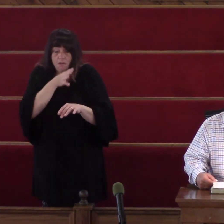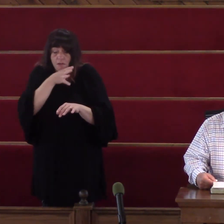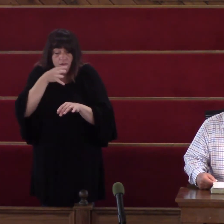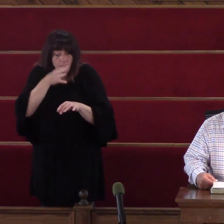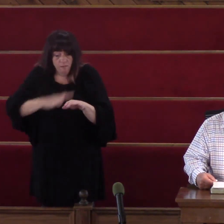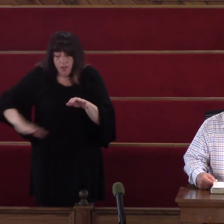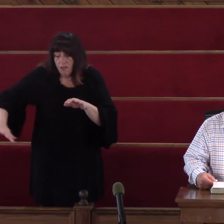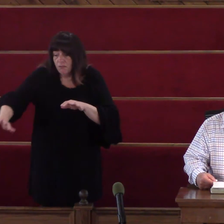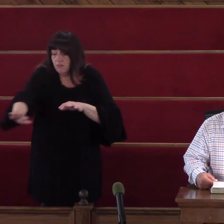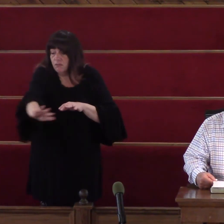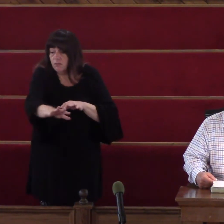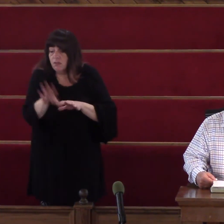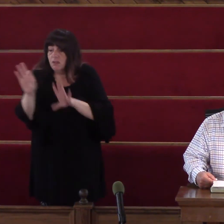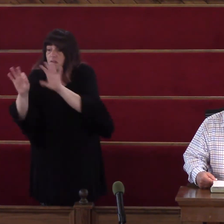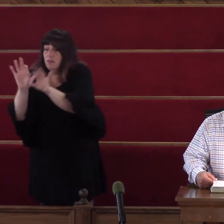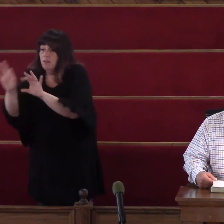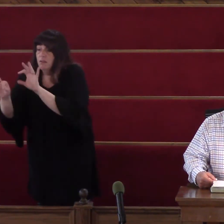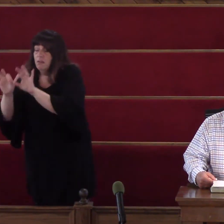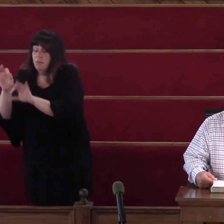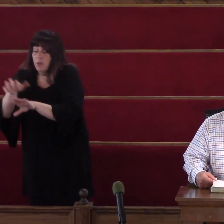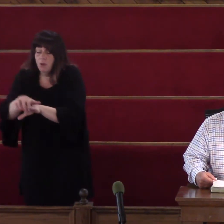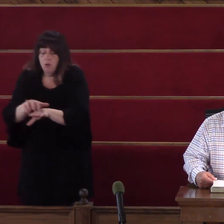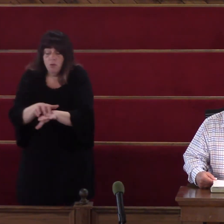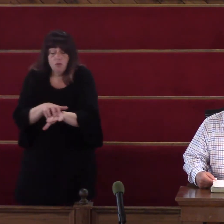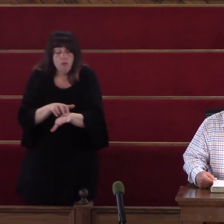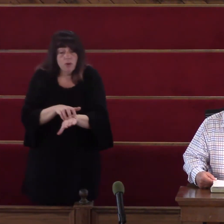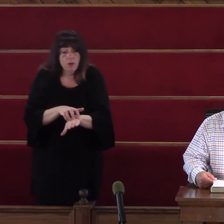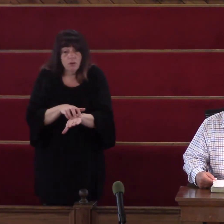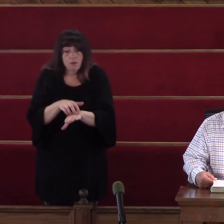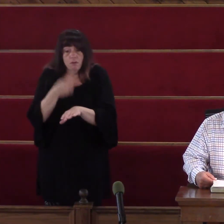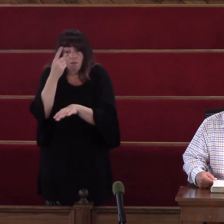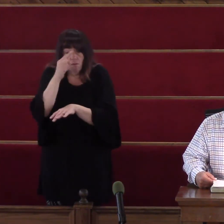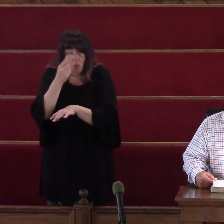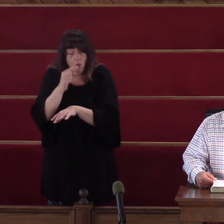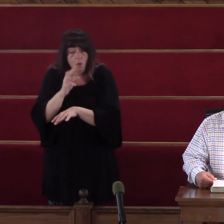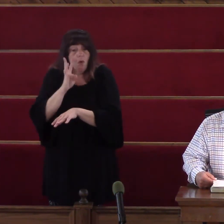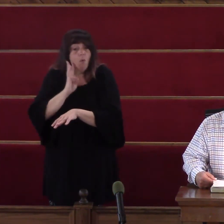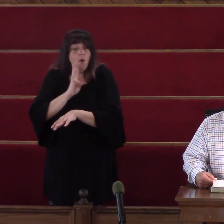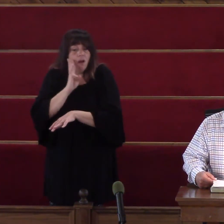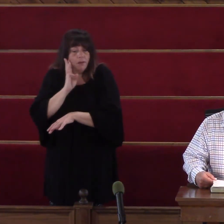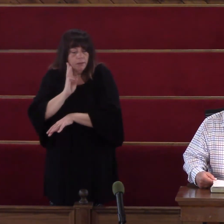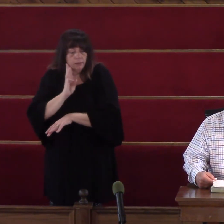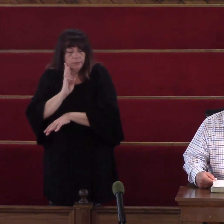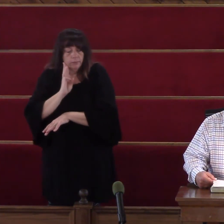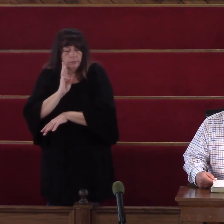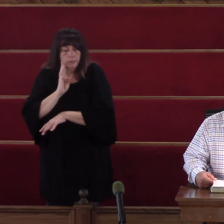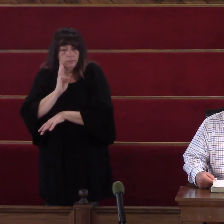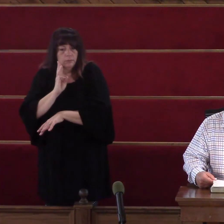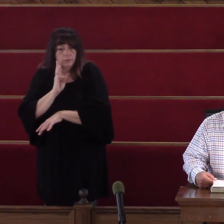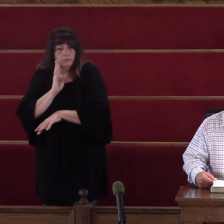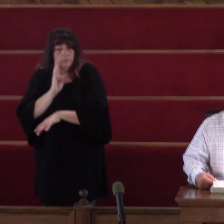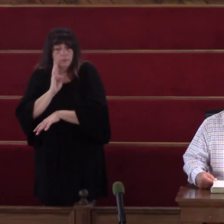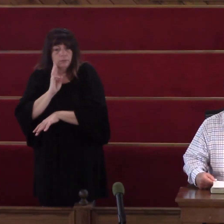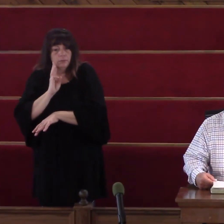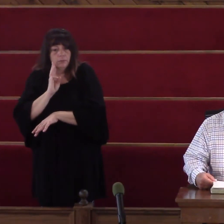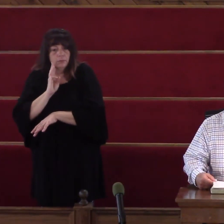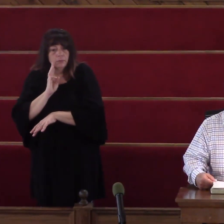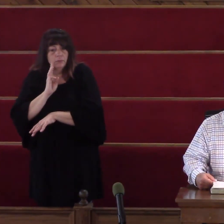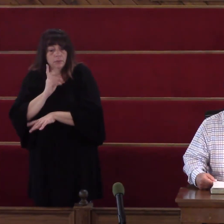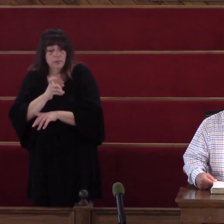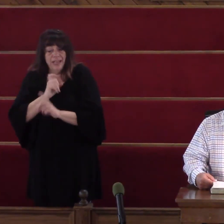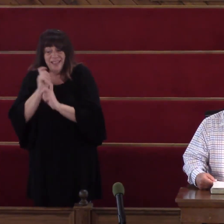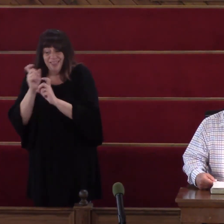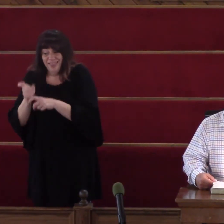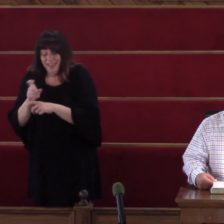have Fain Had filled His belly With the Husks That the Swine Did eat And no